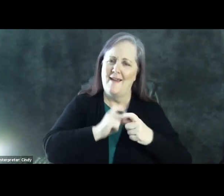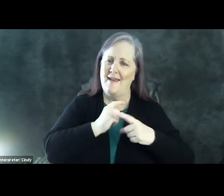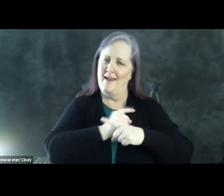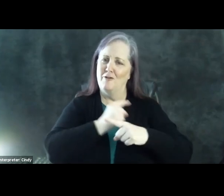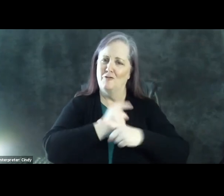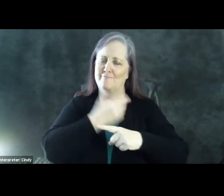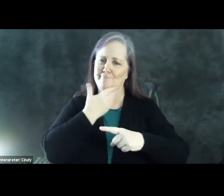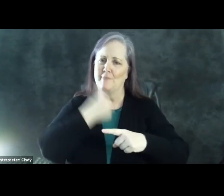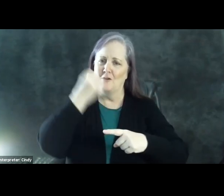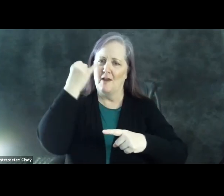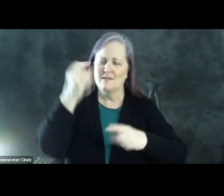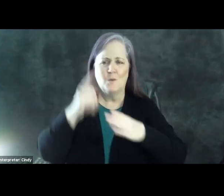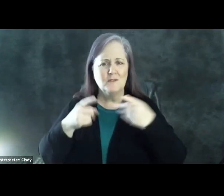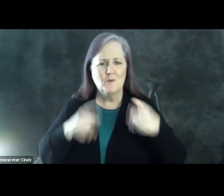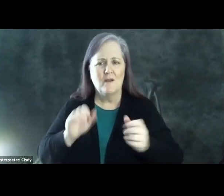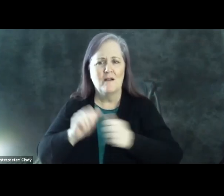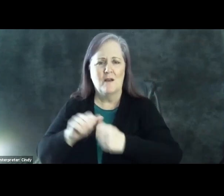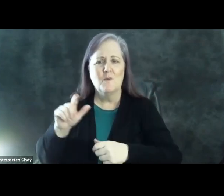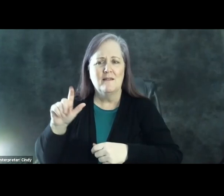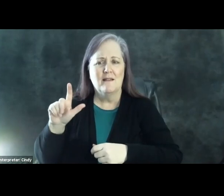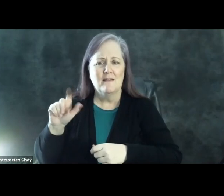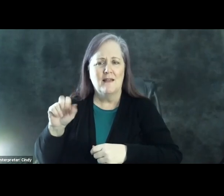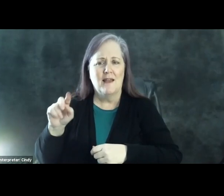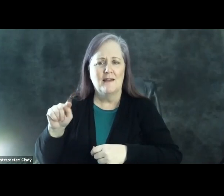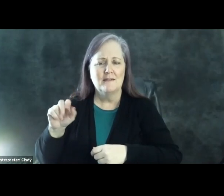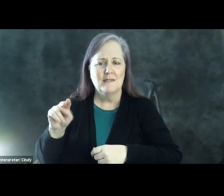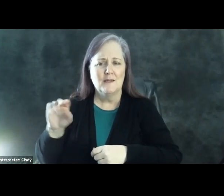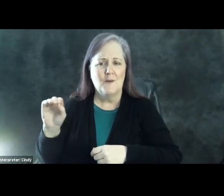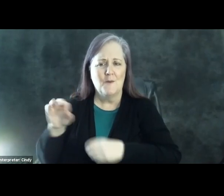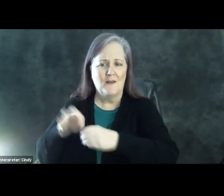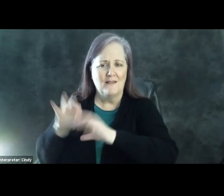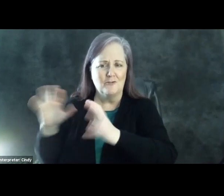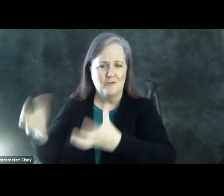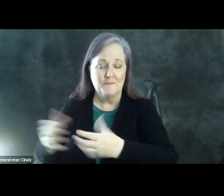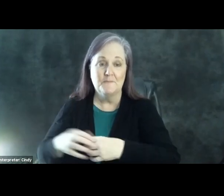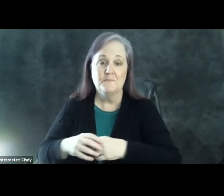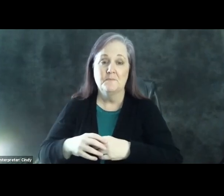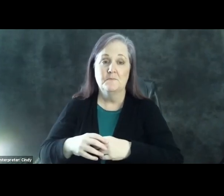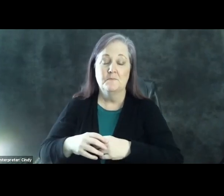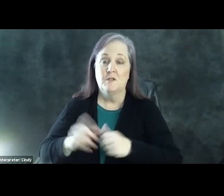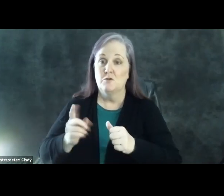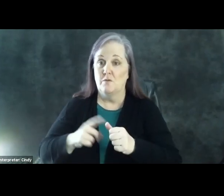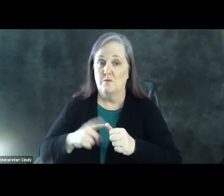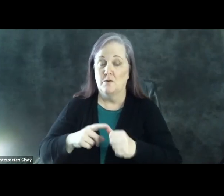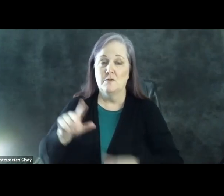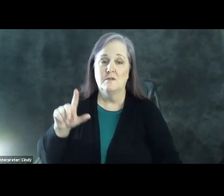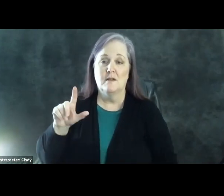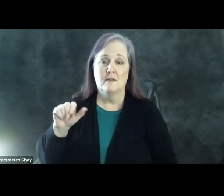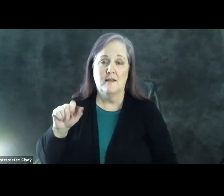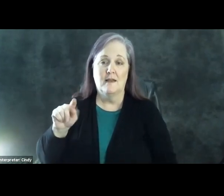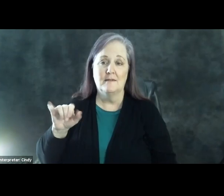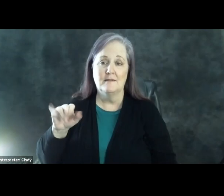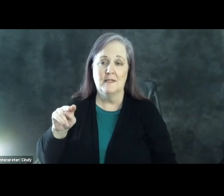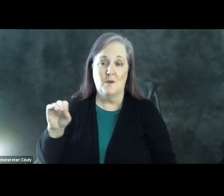of what's going on with the Latino electorate. So a couple of things to kind of get us started is the Latino electorate right now in recent